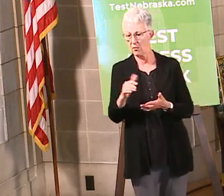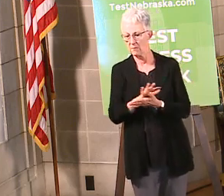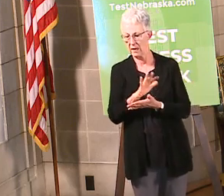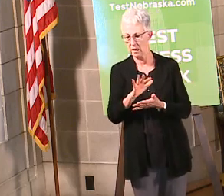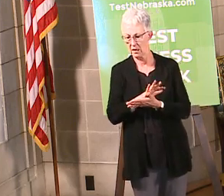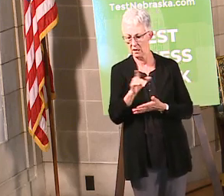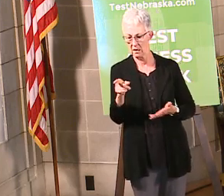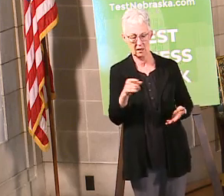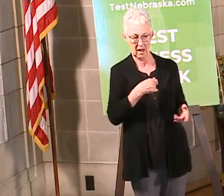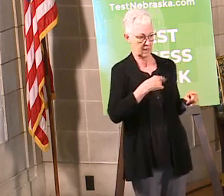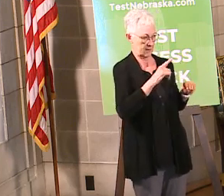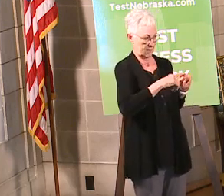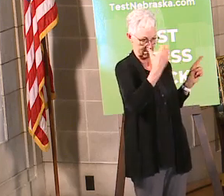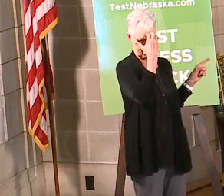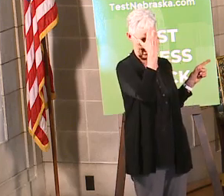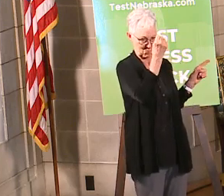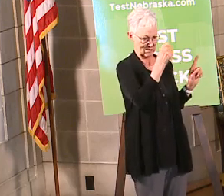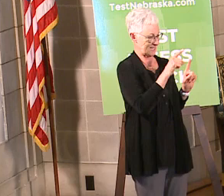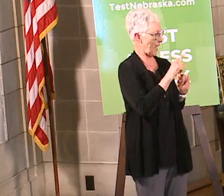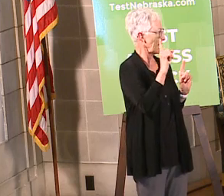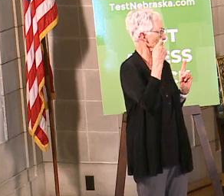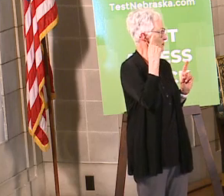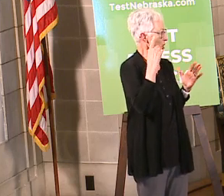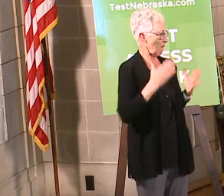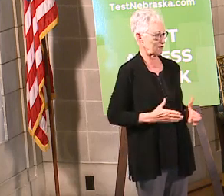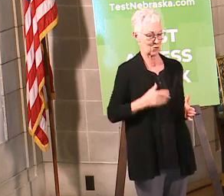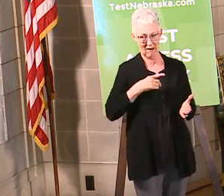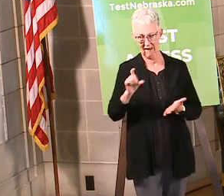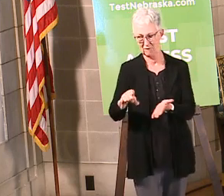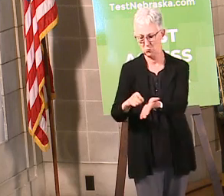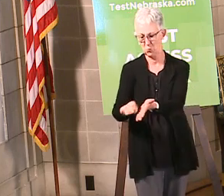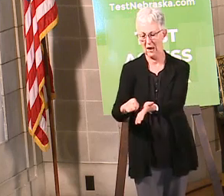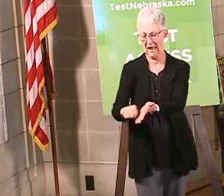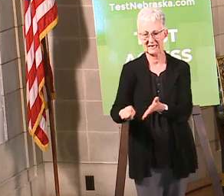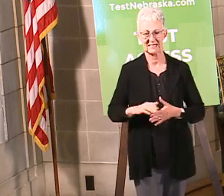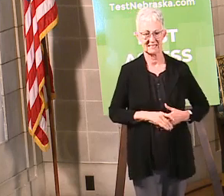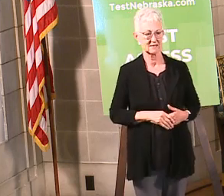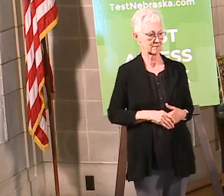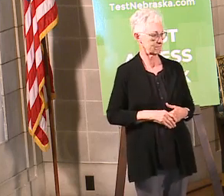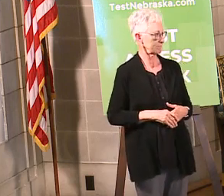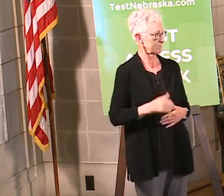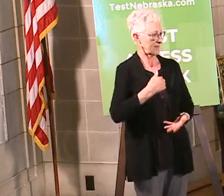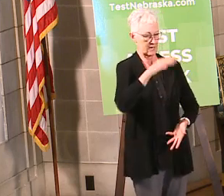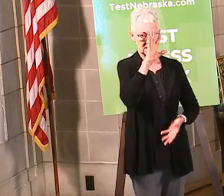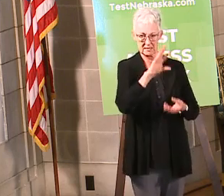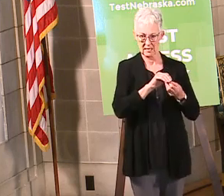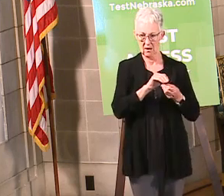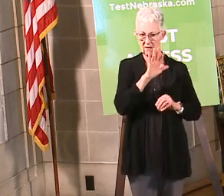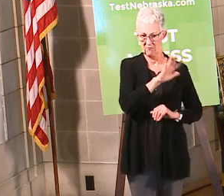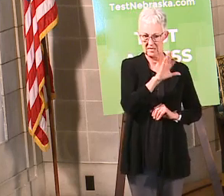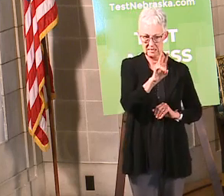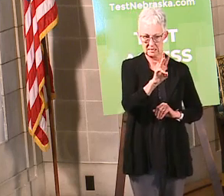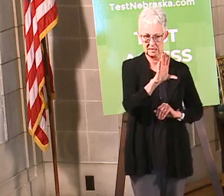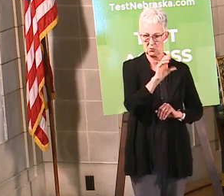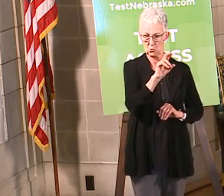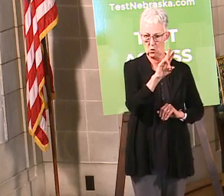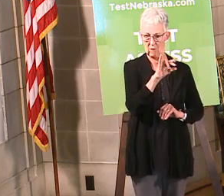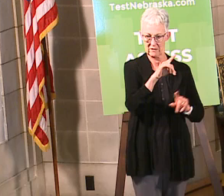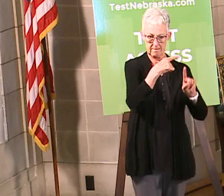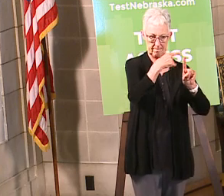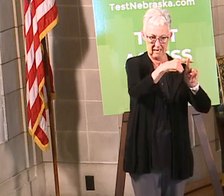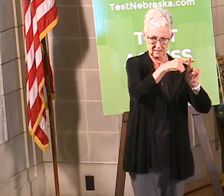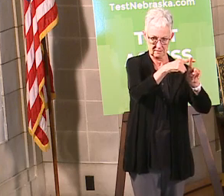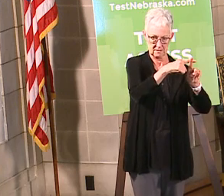have the memory of the governor so i have to have it written down but uh that we have a total now of 56 covid positive